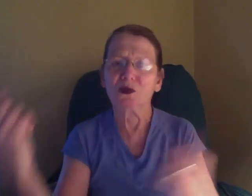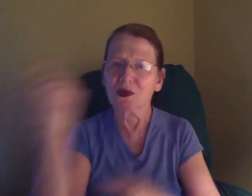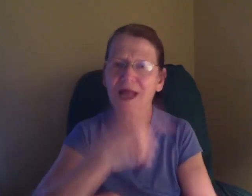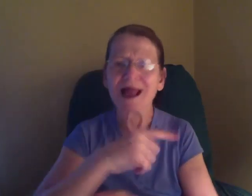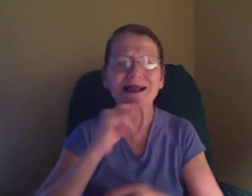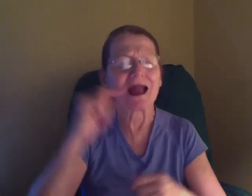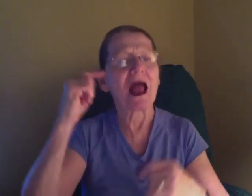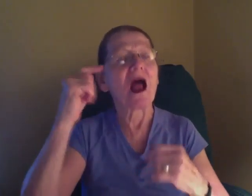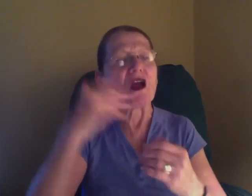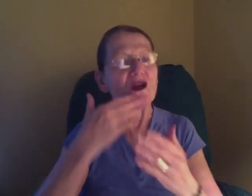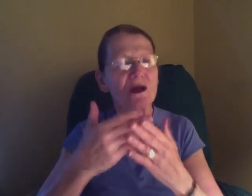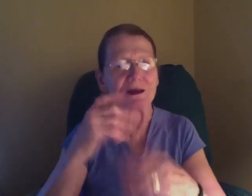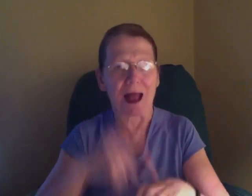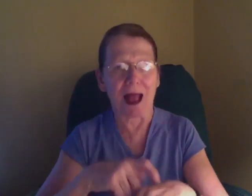Joan of